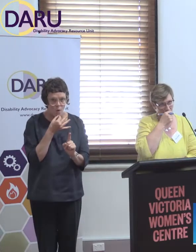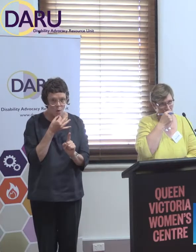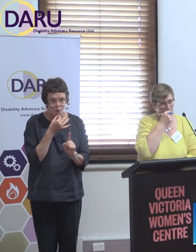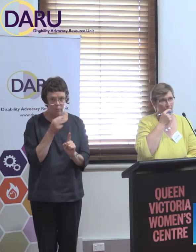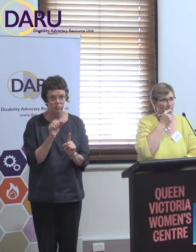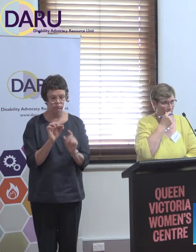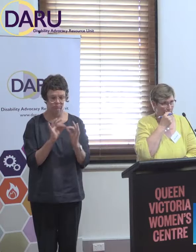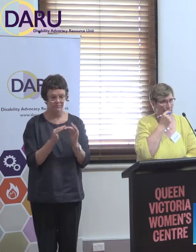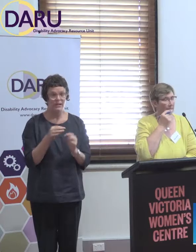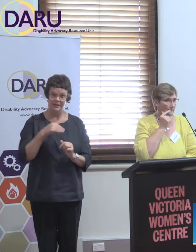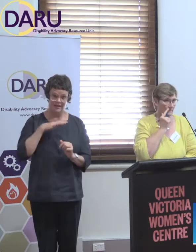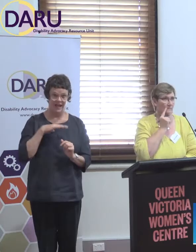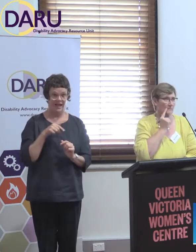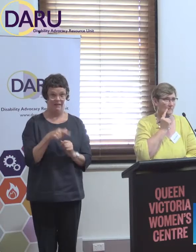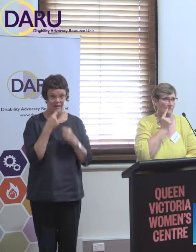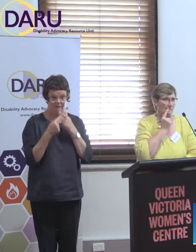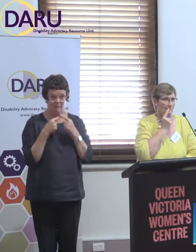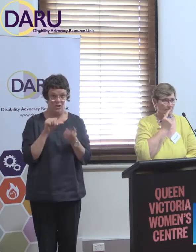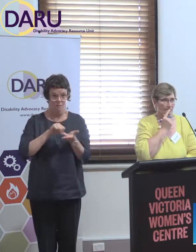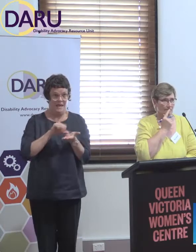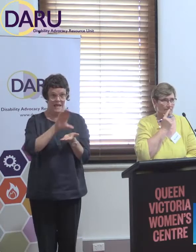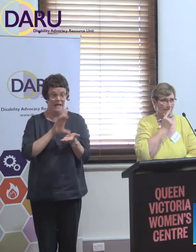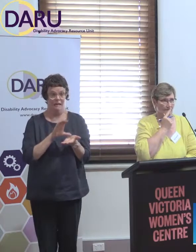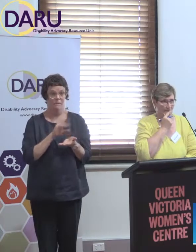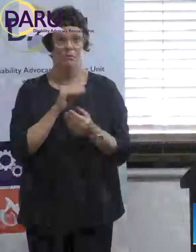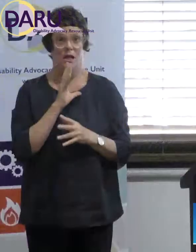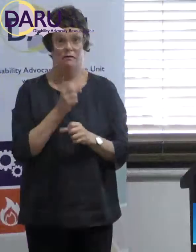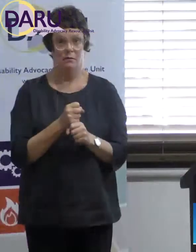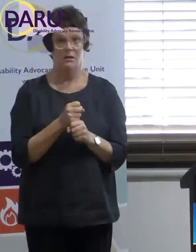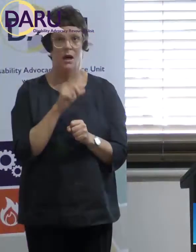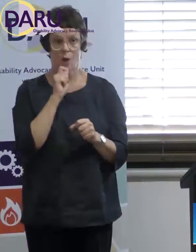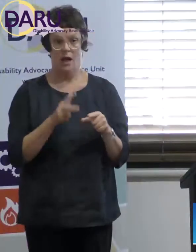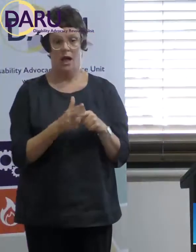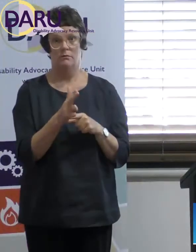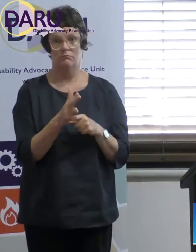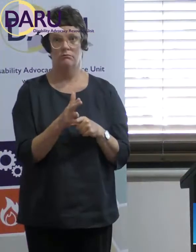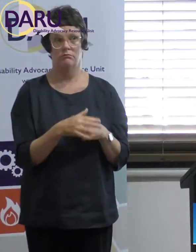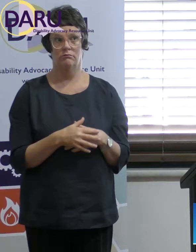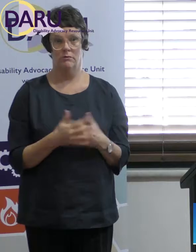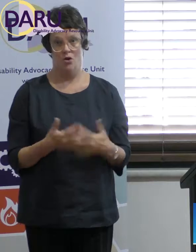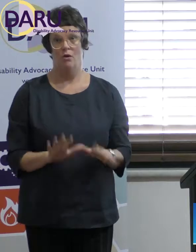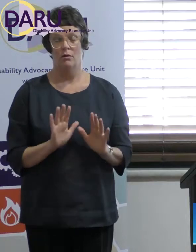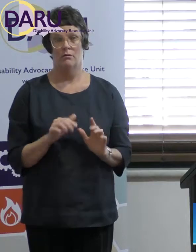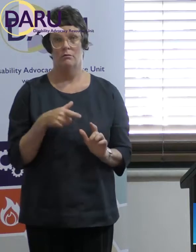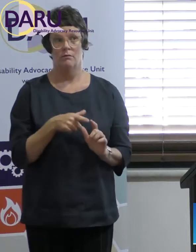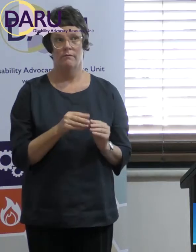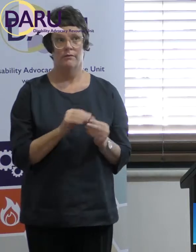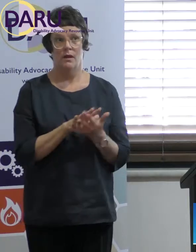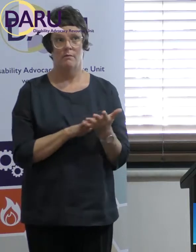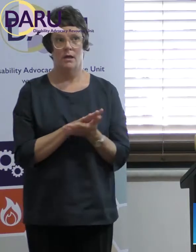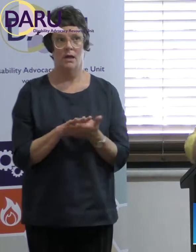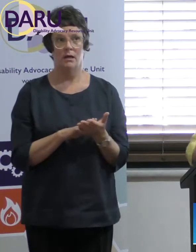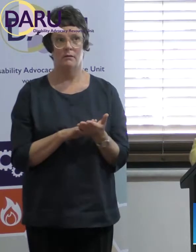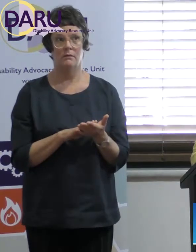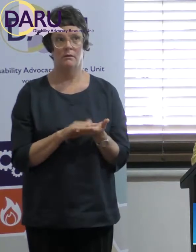and rely on that information money. So, that information money is going. And so, they'll be left with 0.4